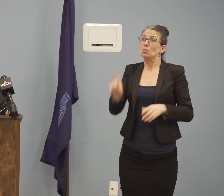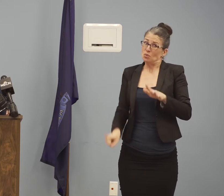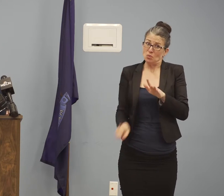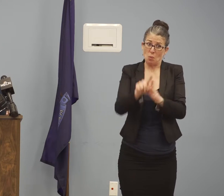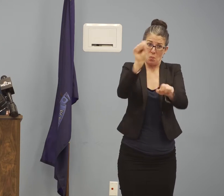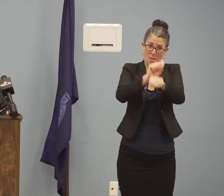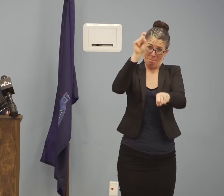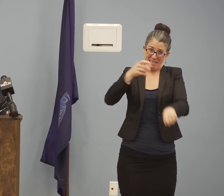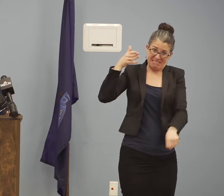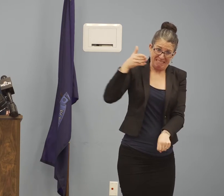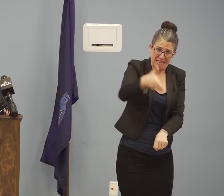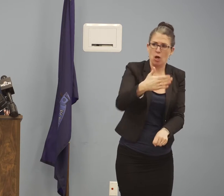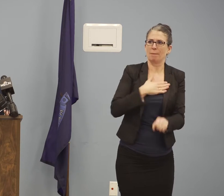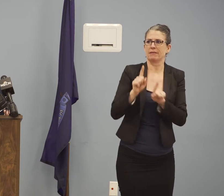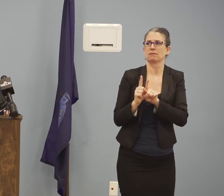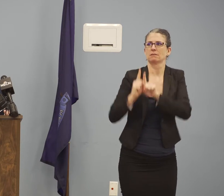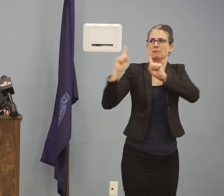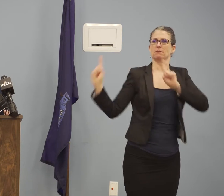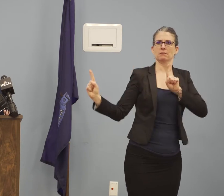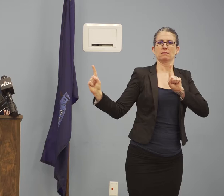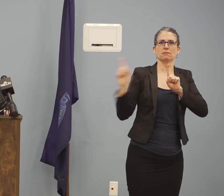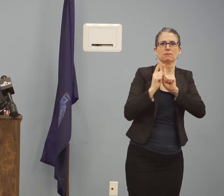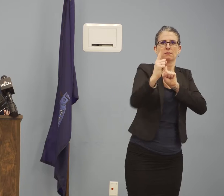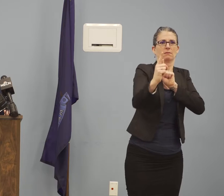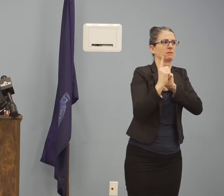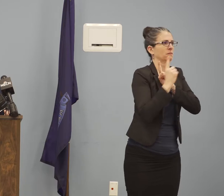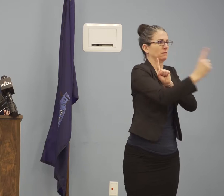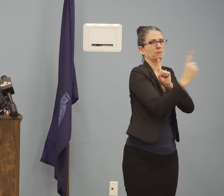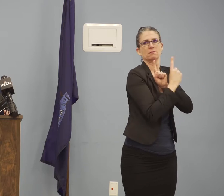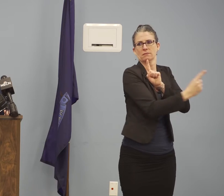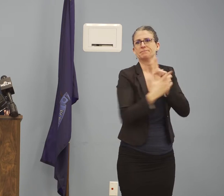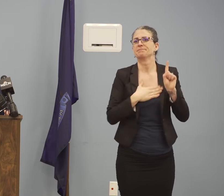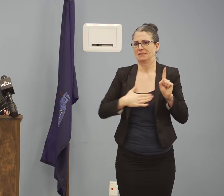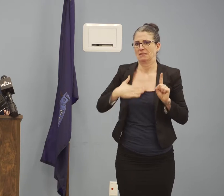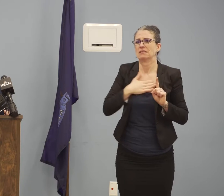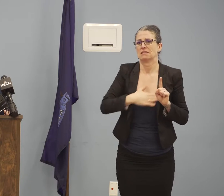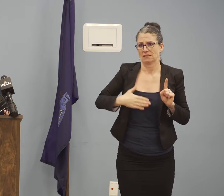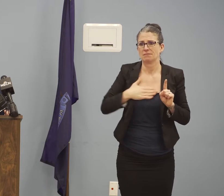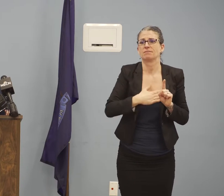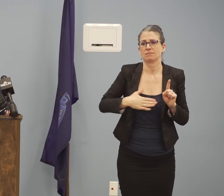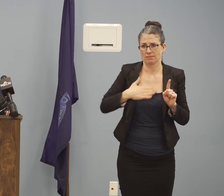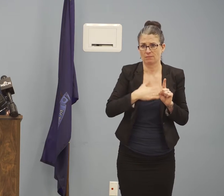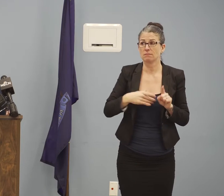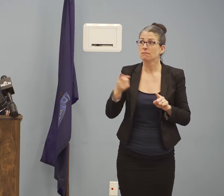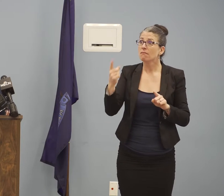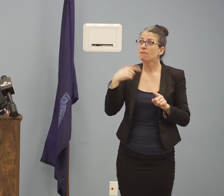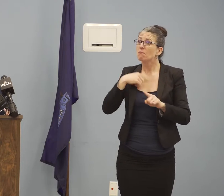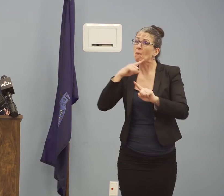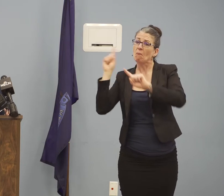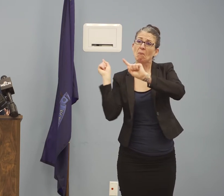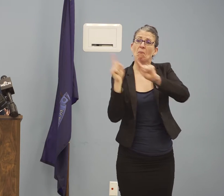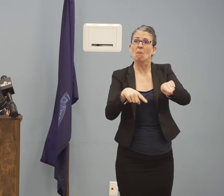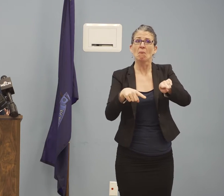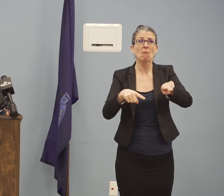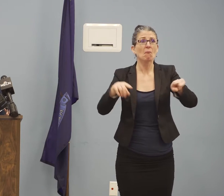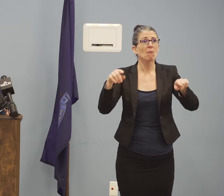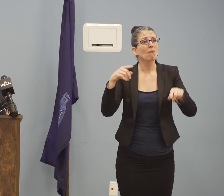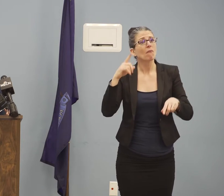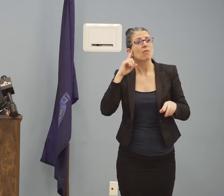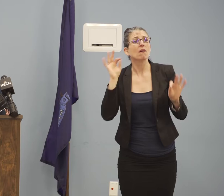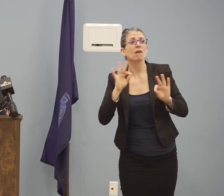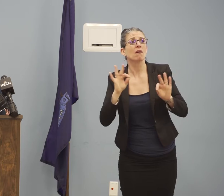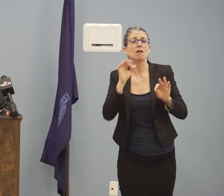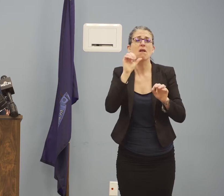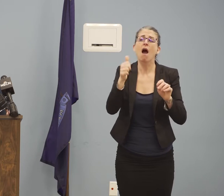I do not take these steps lightly. Maine's businesses and their workers are the backbone of our